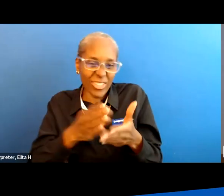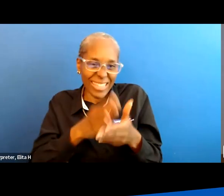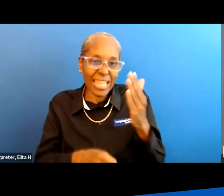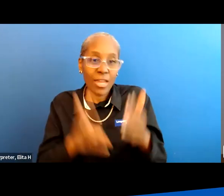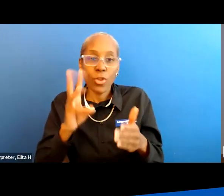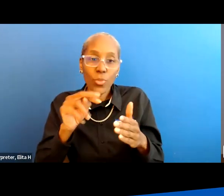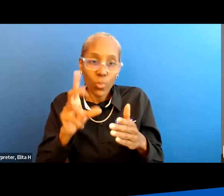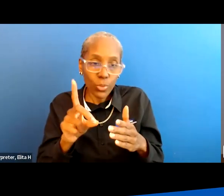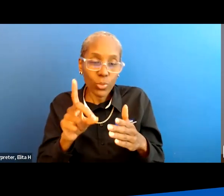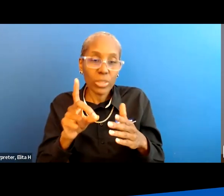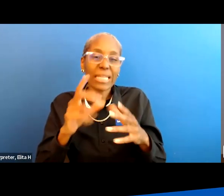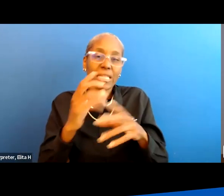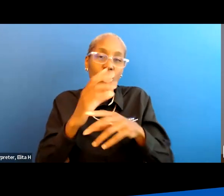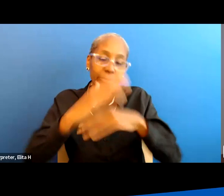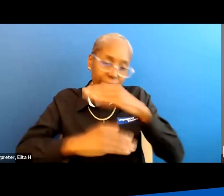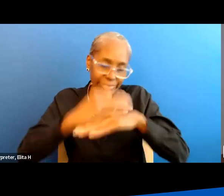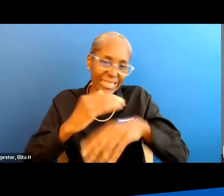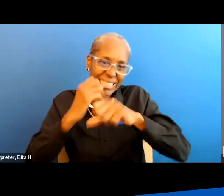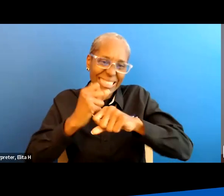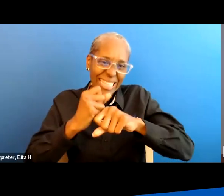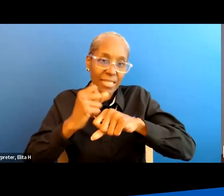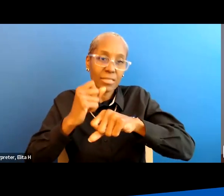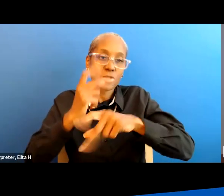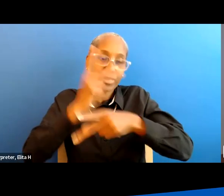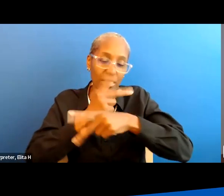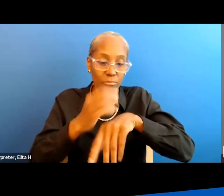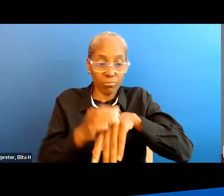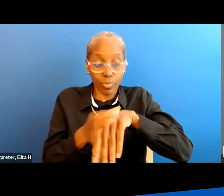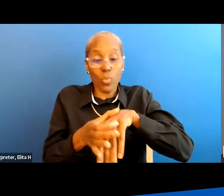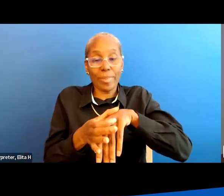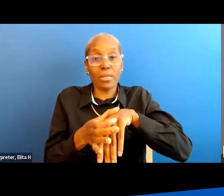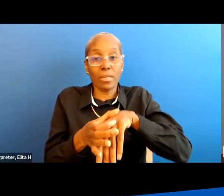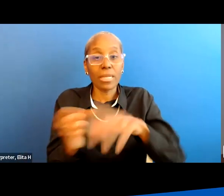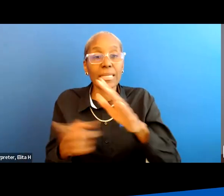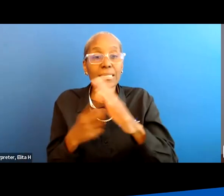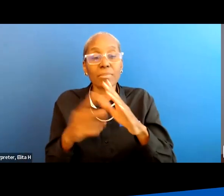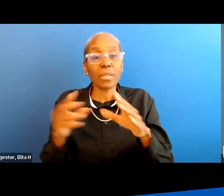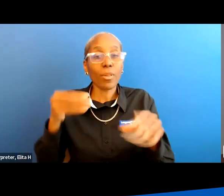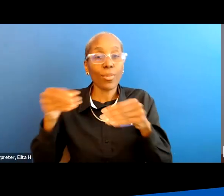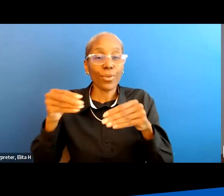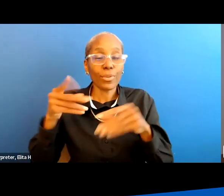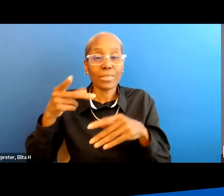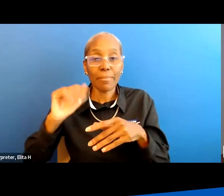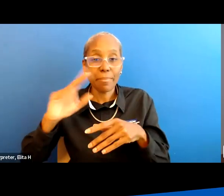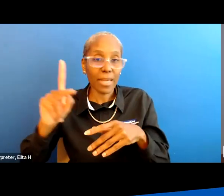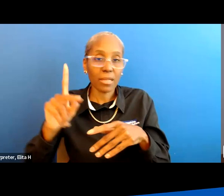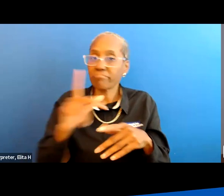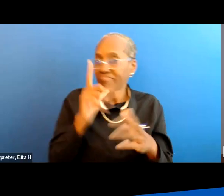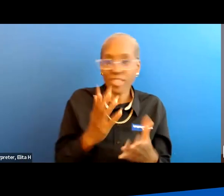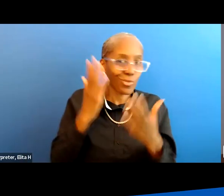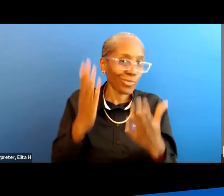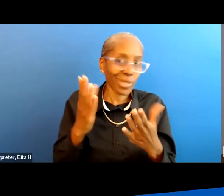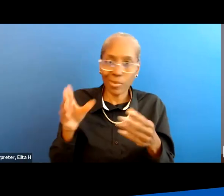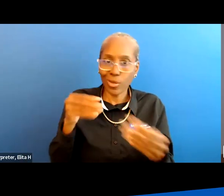are packing them very tight to keep that wound open and so sometimes a looser packing but i would not recommend